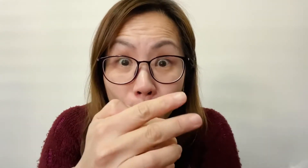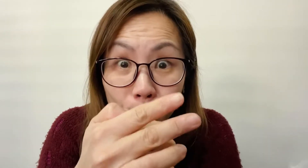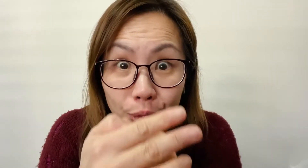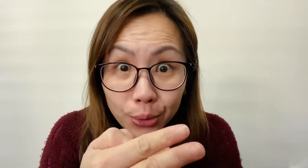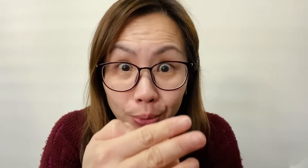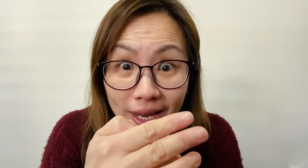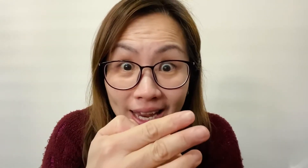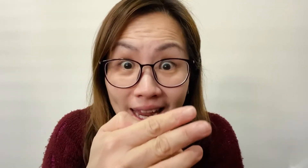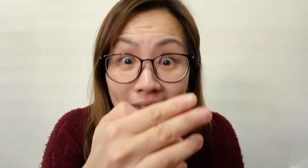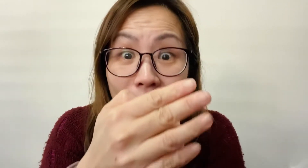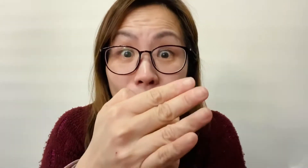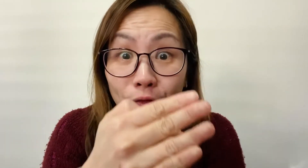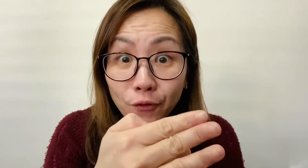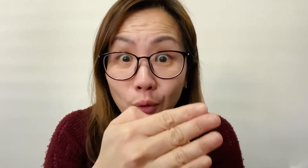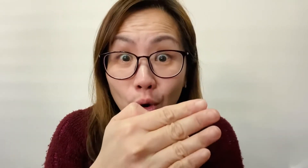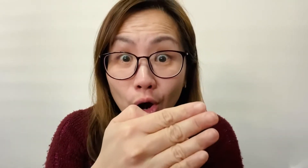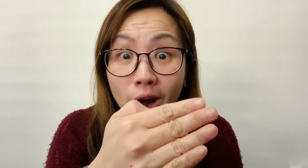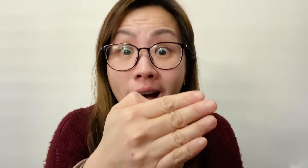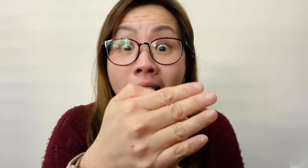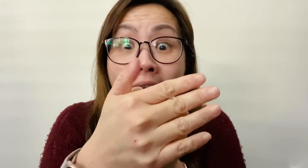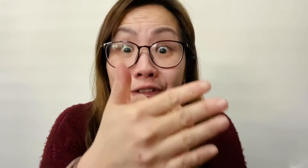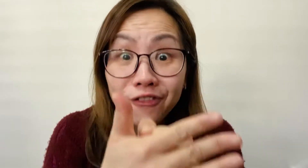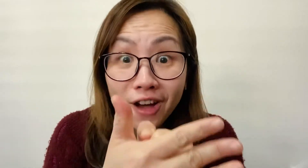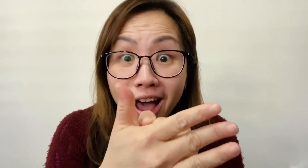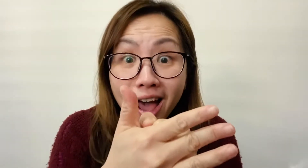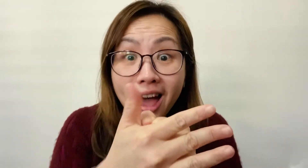three, four, five